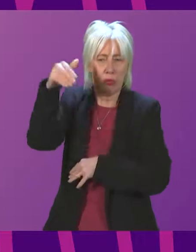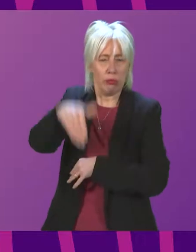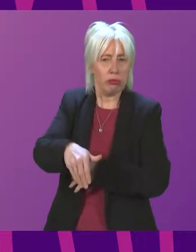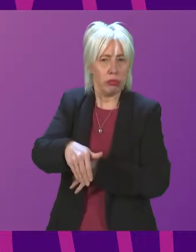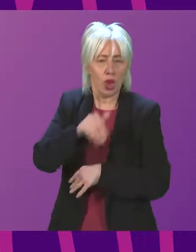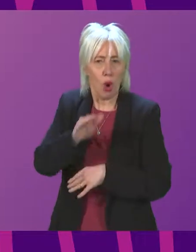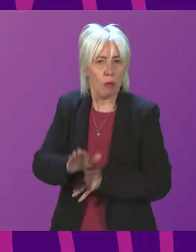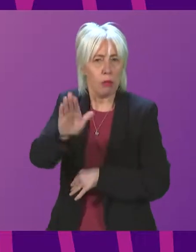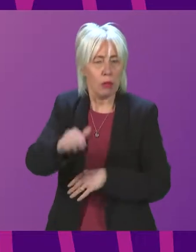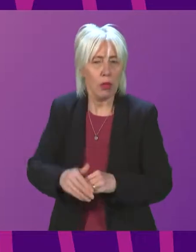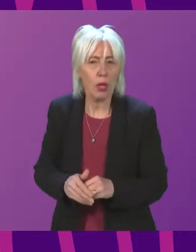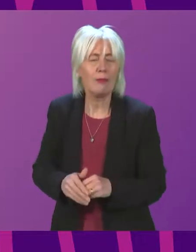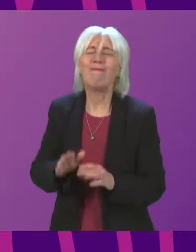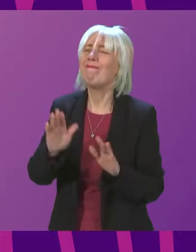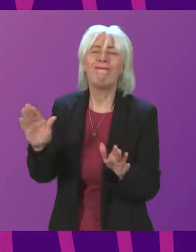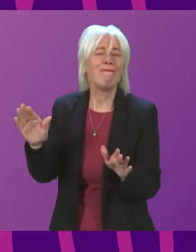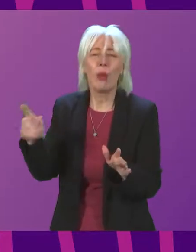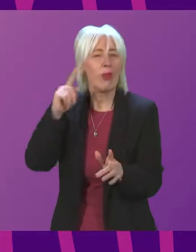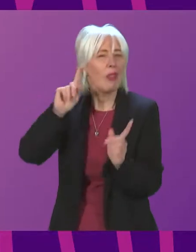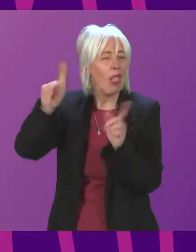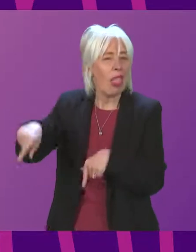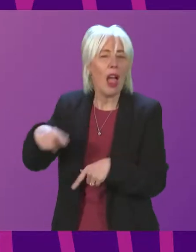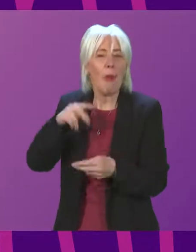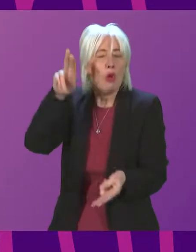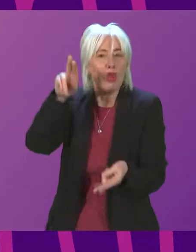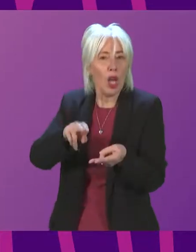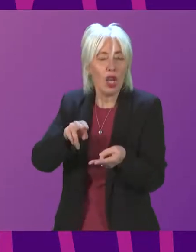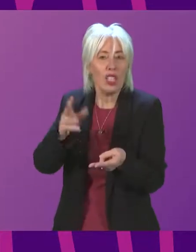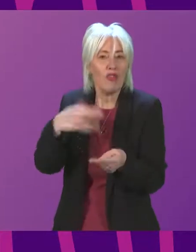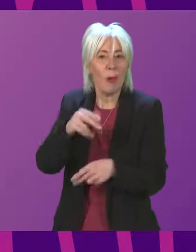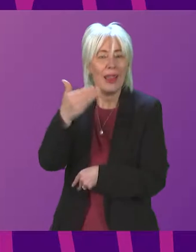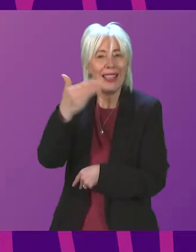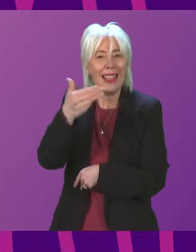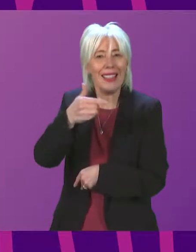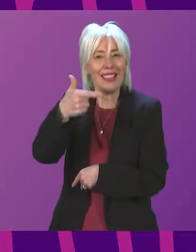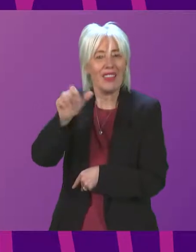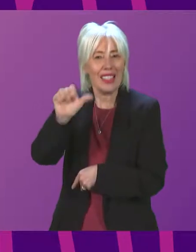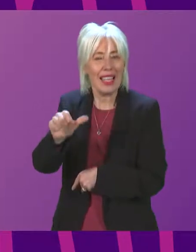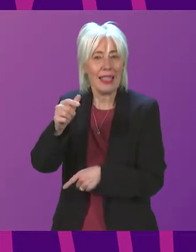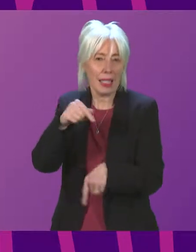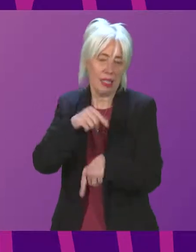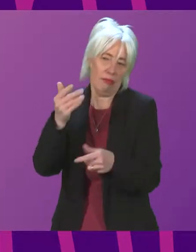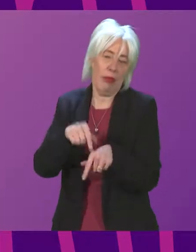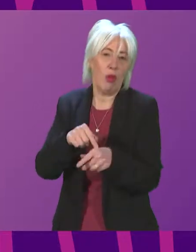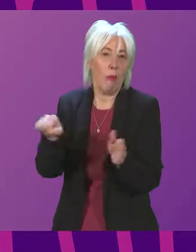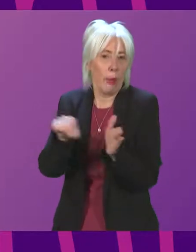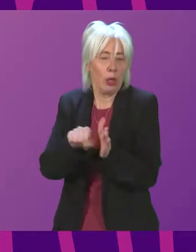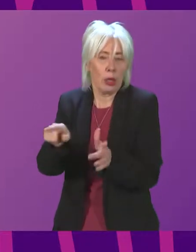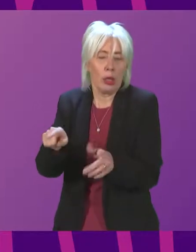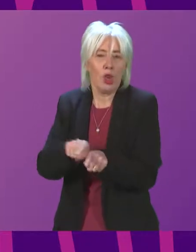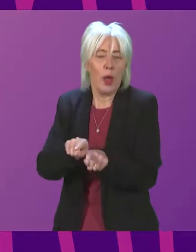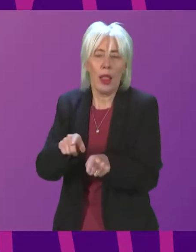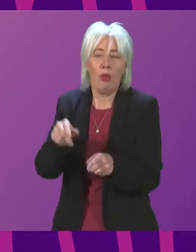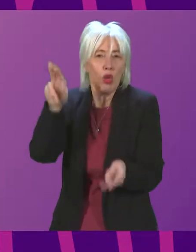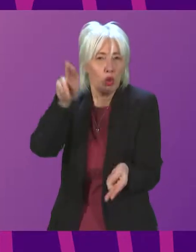Jamie Green disregards completely the point I made about the reduction to the lowest level since 1976 in terms of homicides, and also the reduction that we have